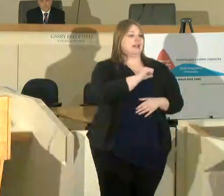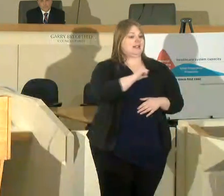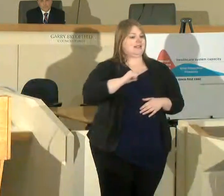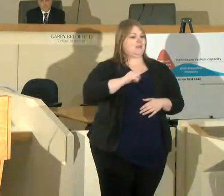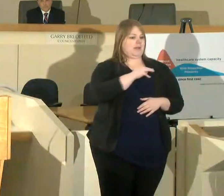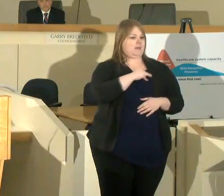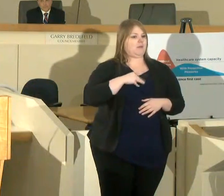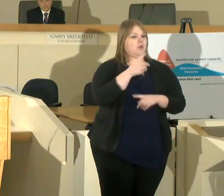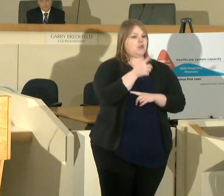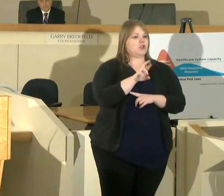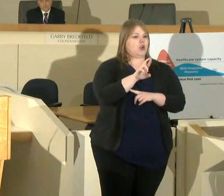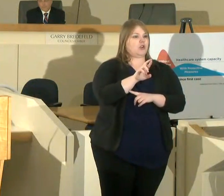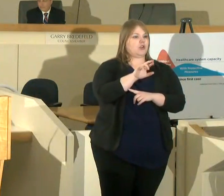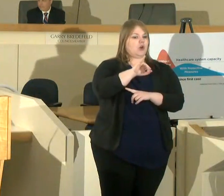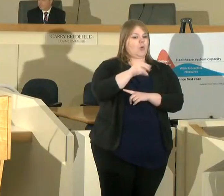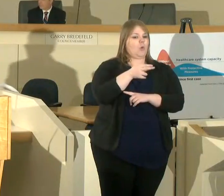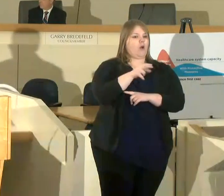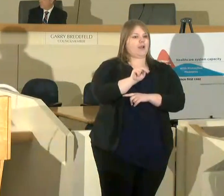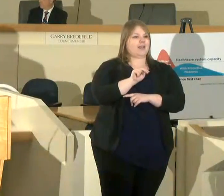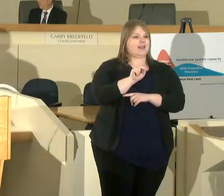dr joaquin arambula